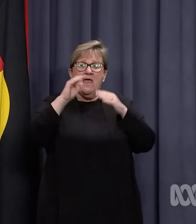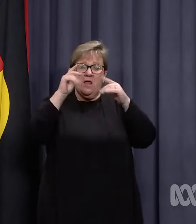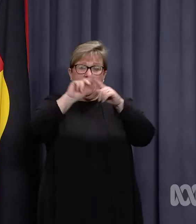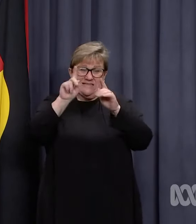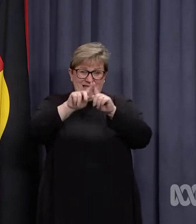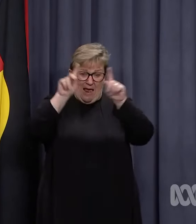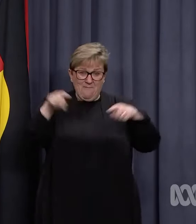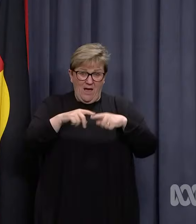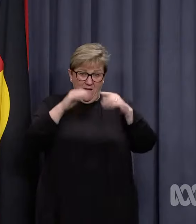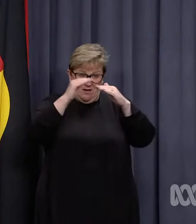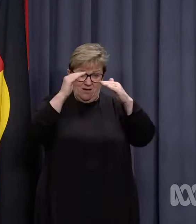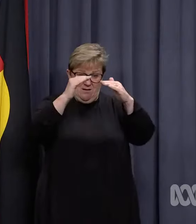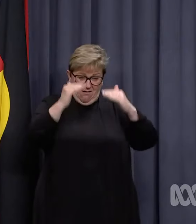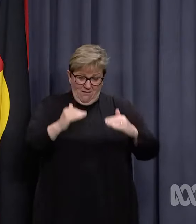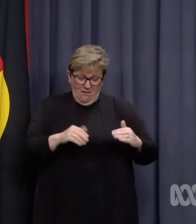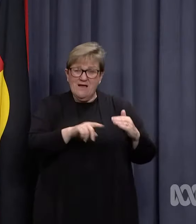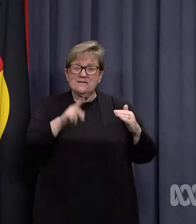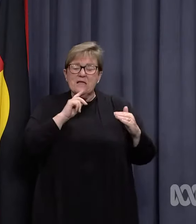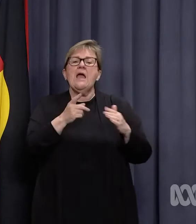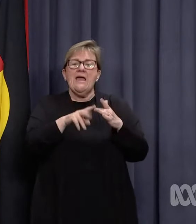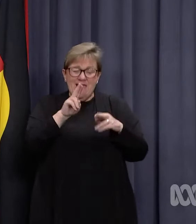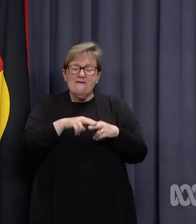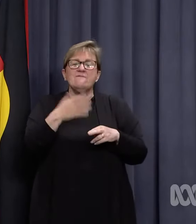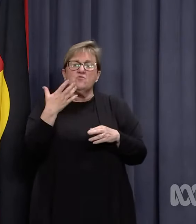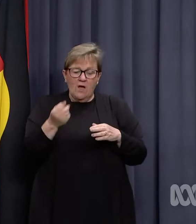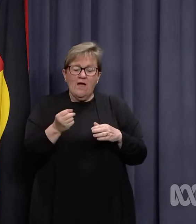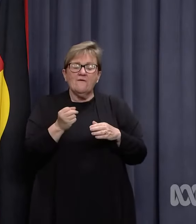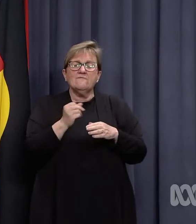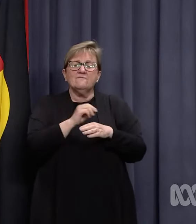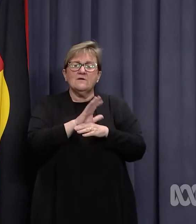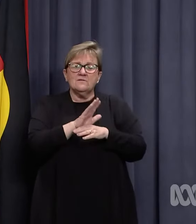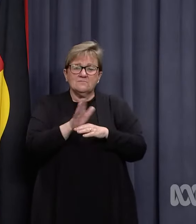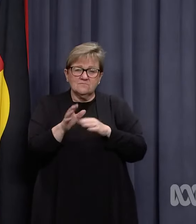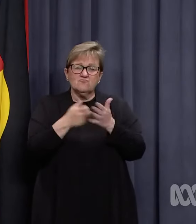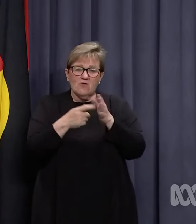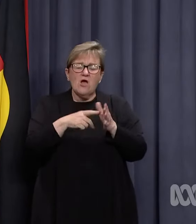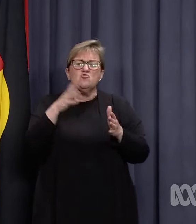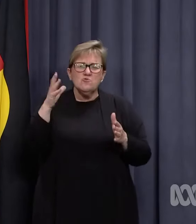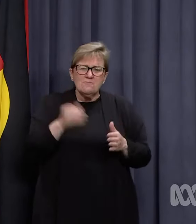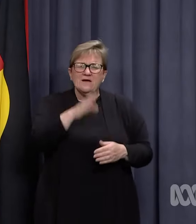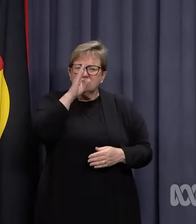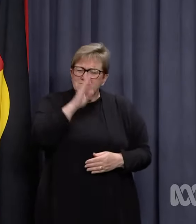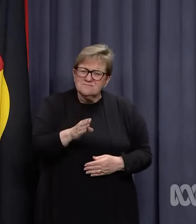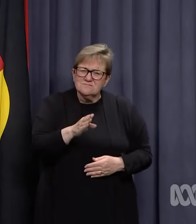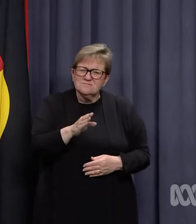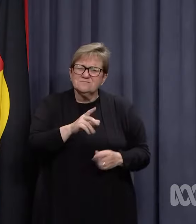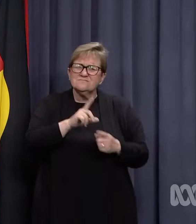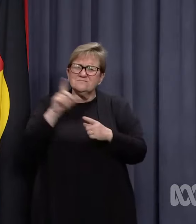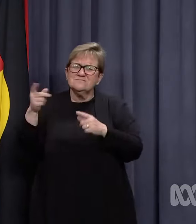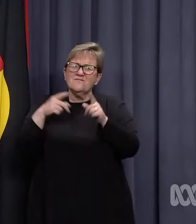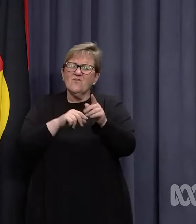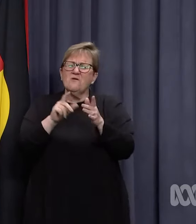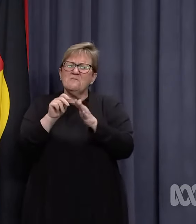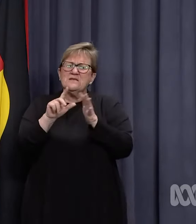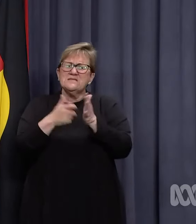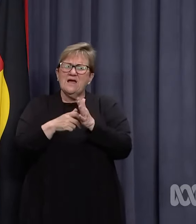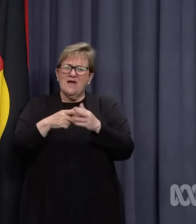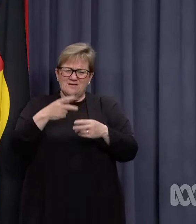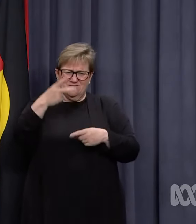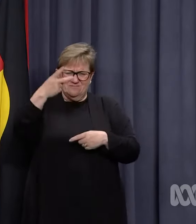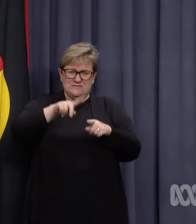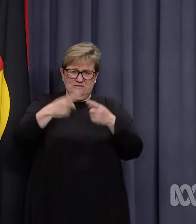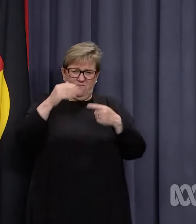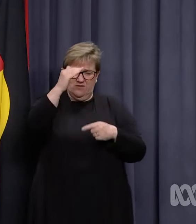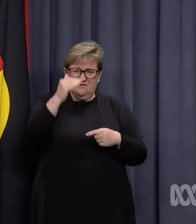later on the same page that says if you return a positive rat, you must immediately seek the follow-up PCR test.